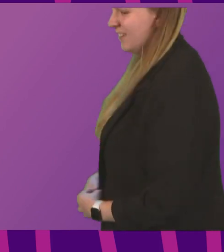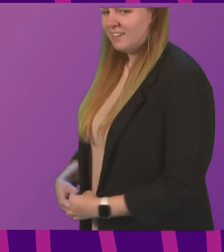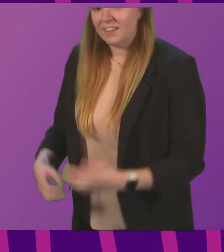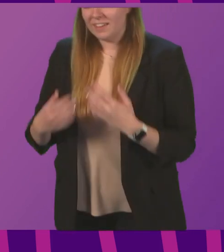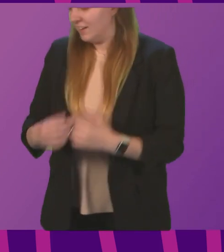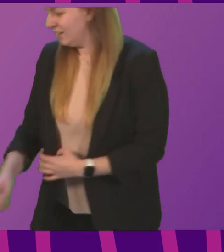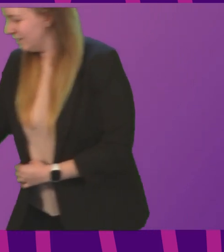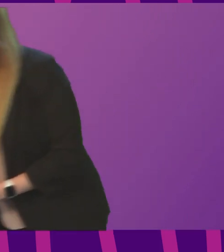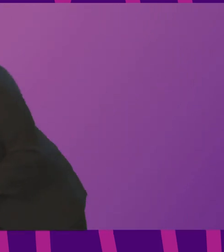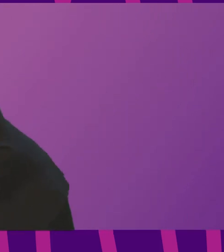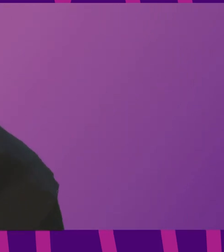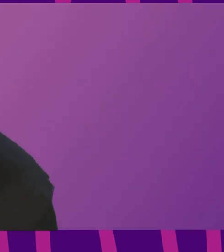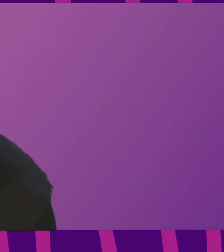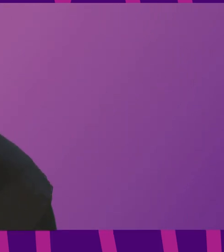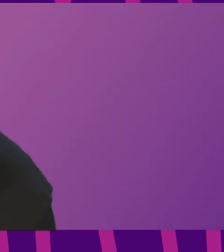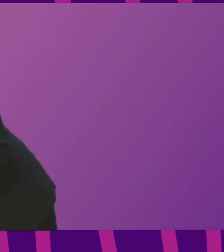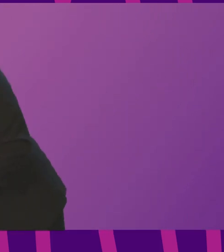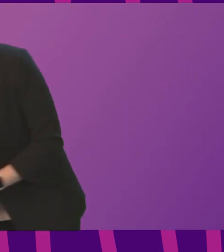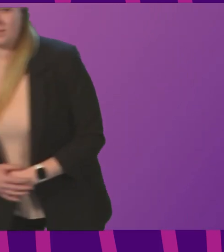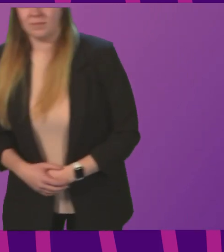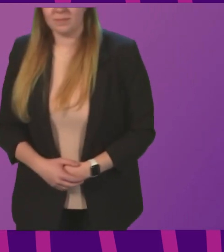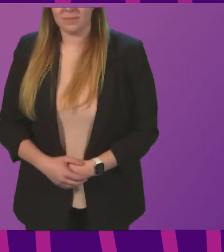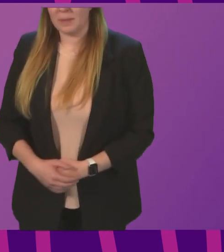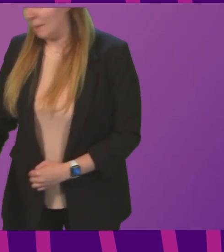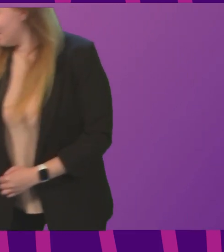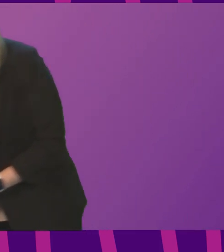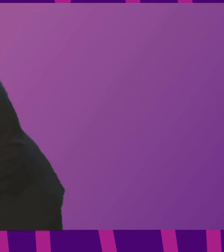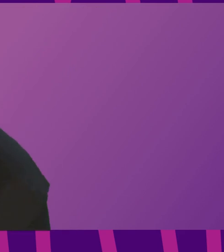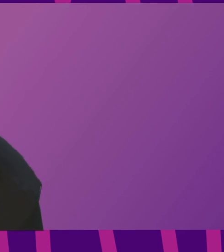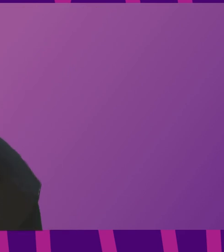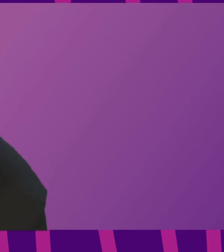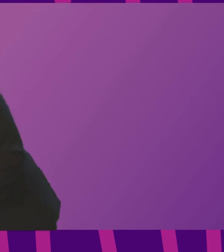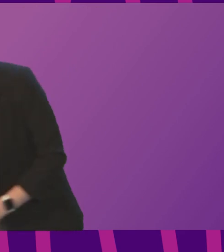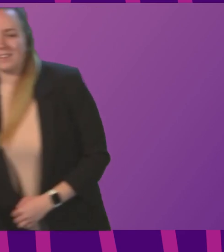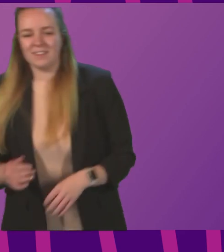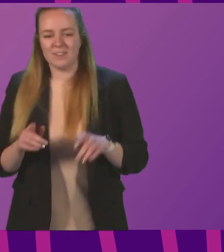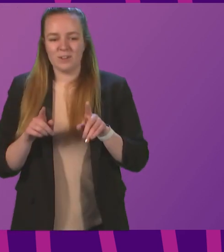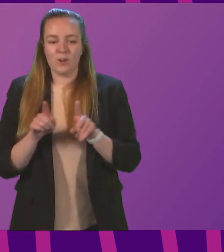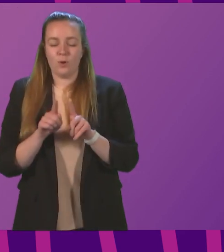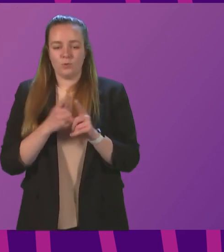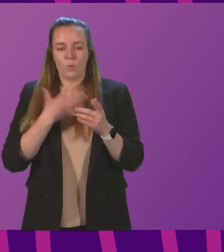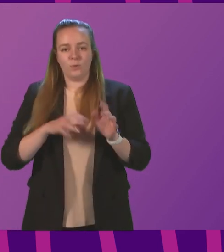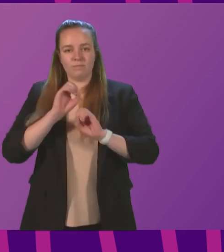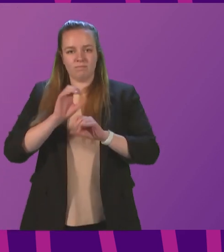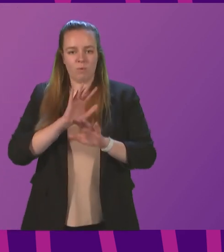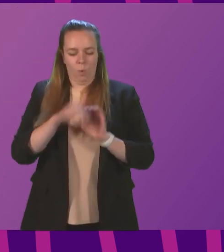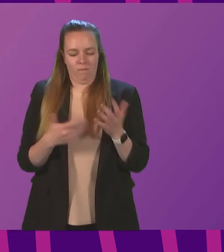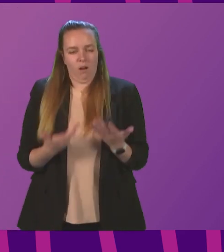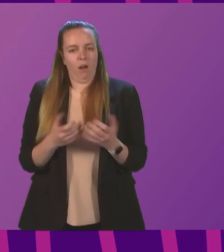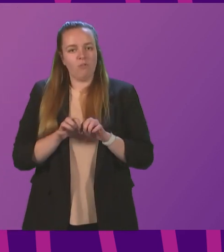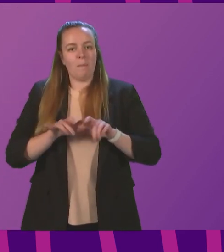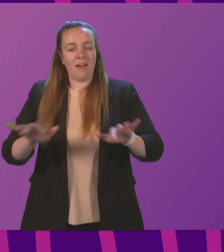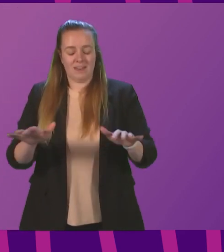today on the latest COVID situation and also provide an assessment of the current course of the pandemic. First though,